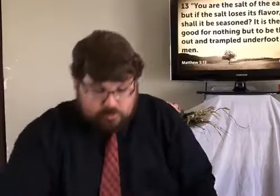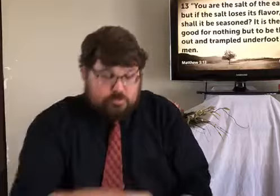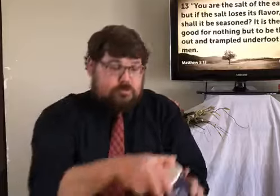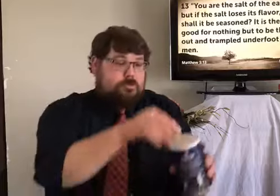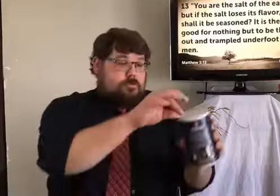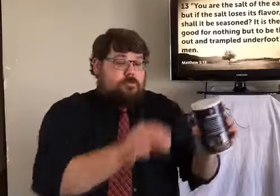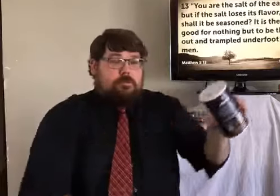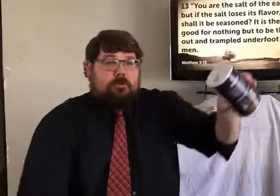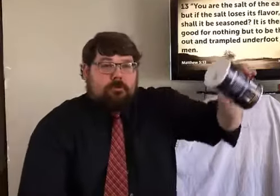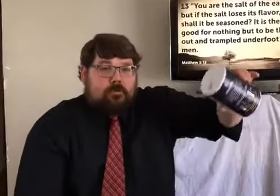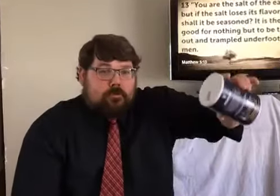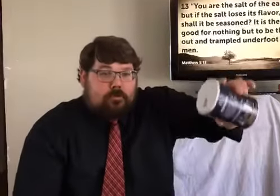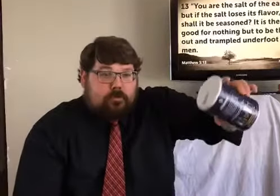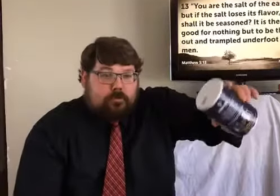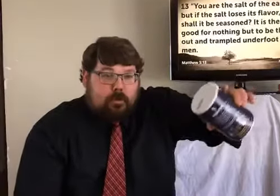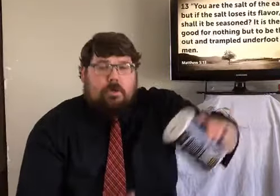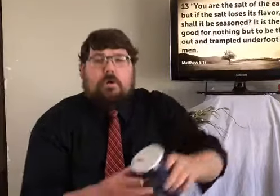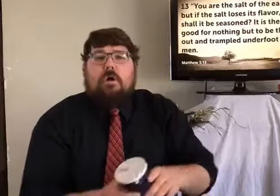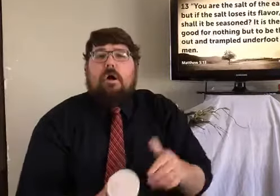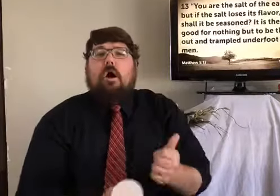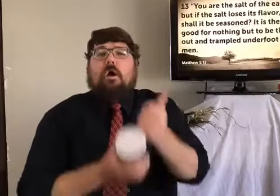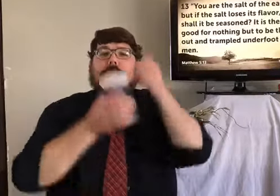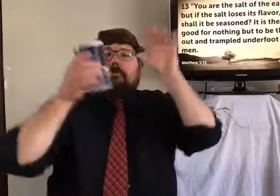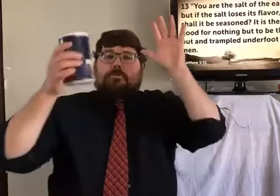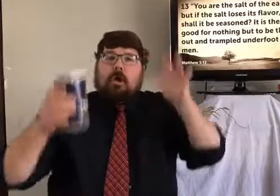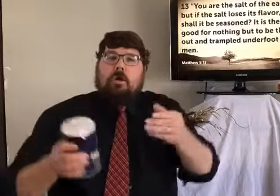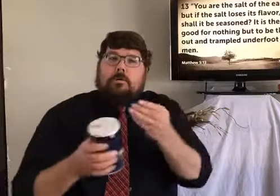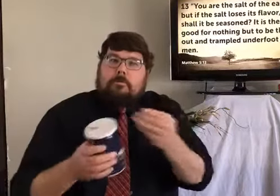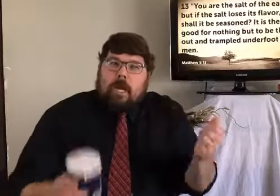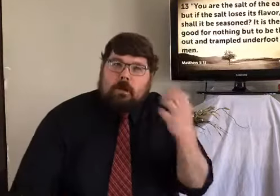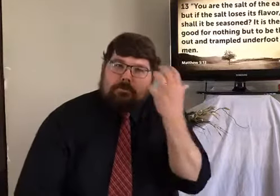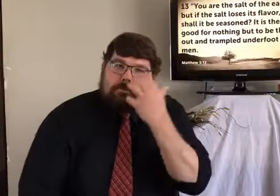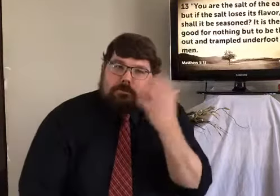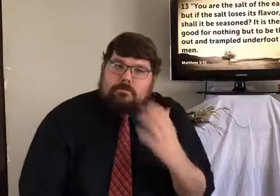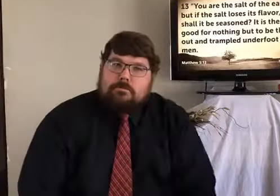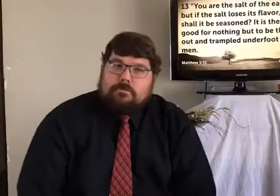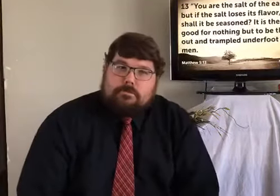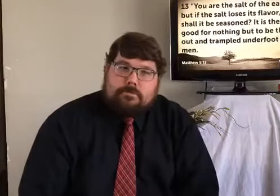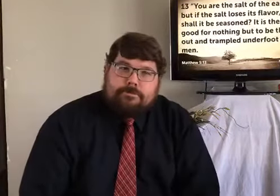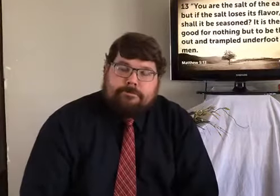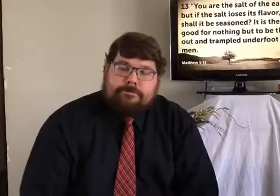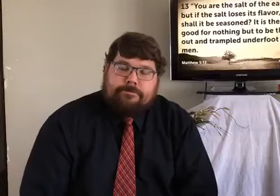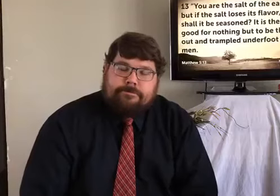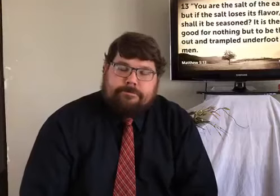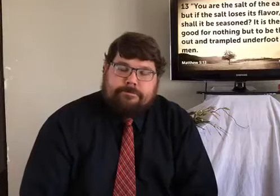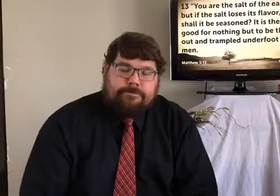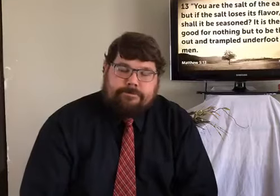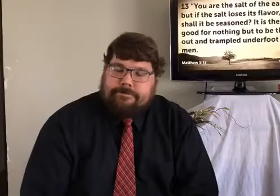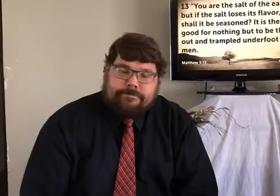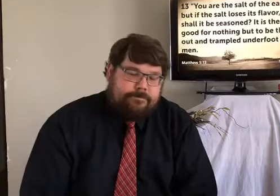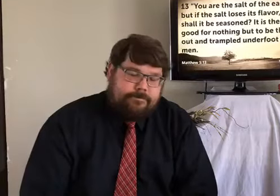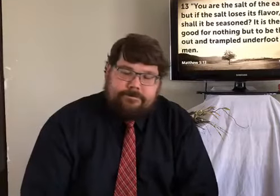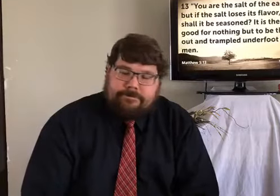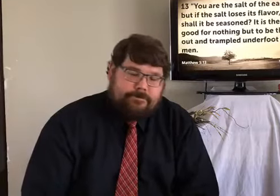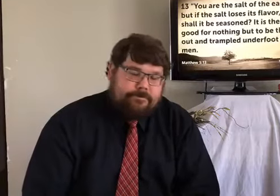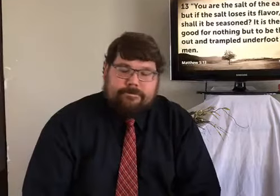people might think that they need to run outside and pour table salt all over their yard to help the ice melt. No,